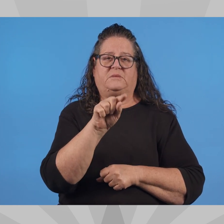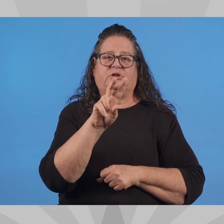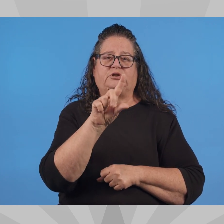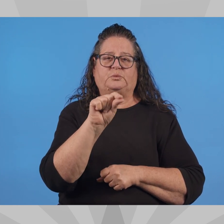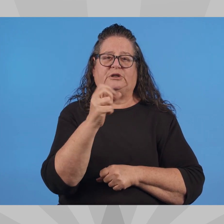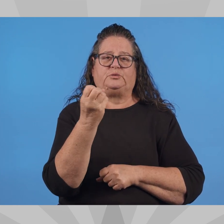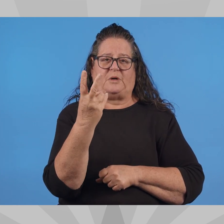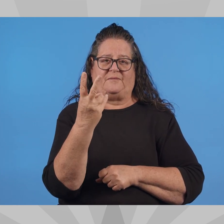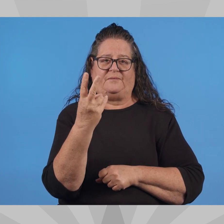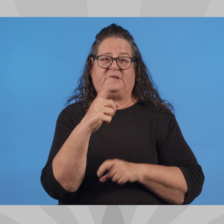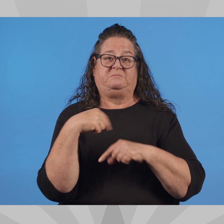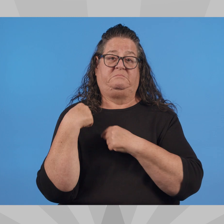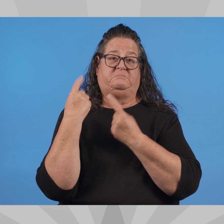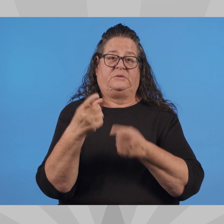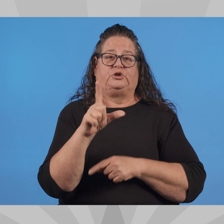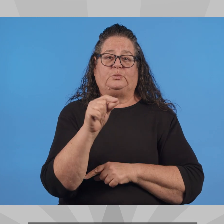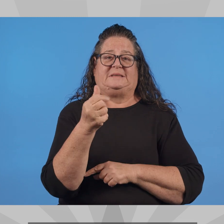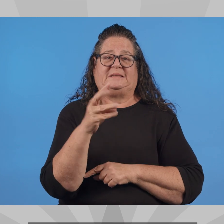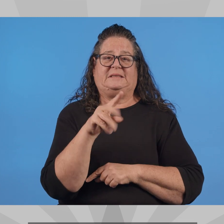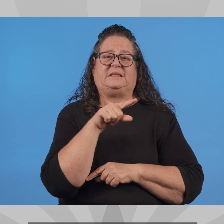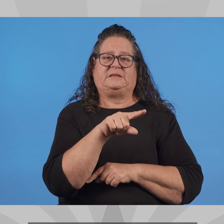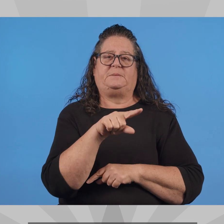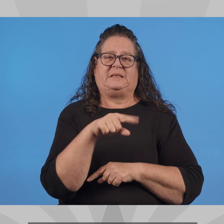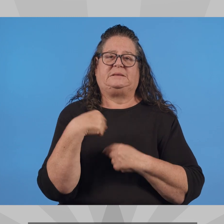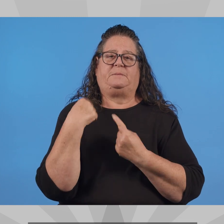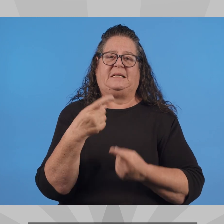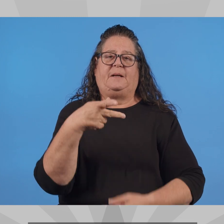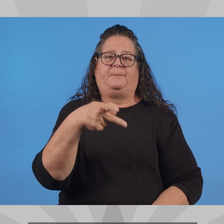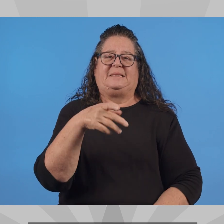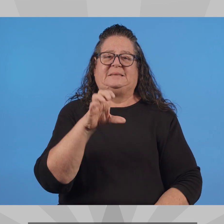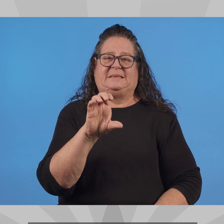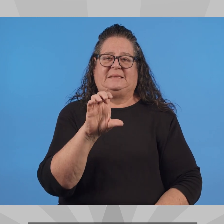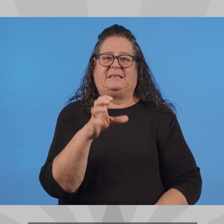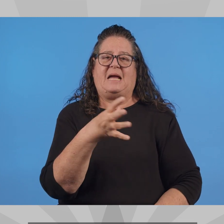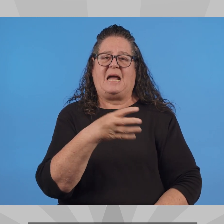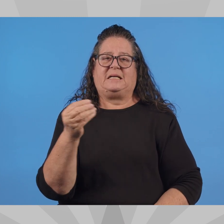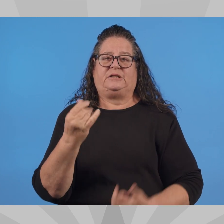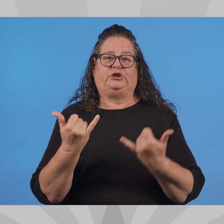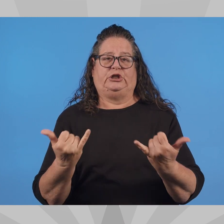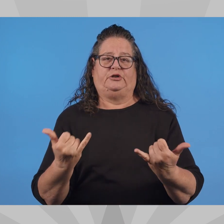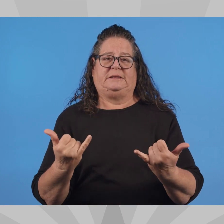2012. She has been a PC since 2016.